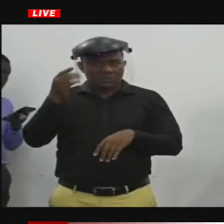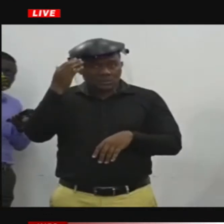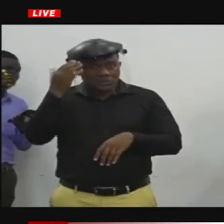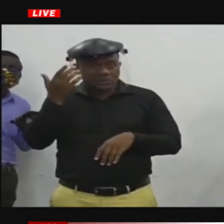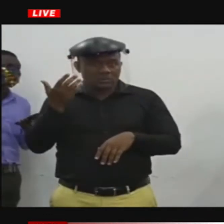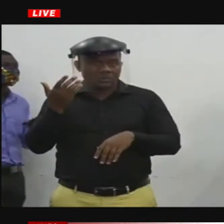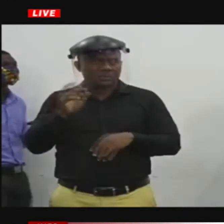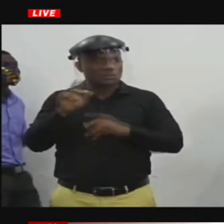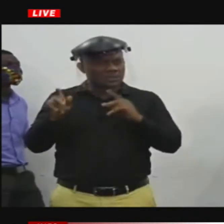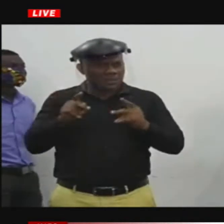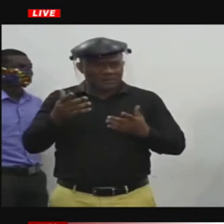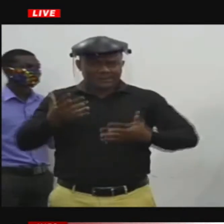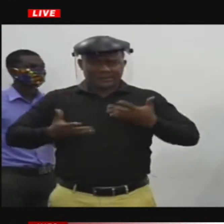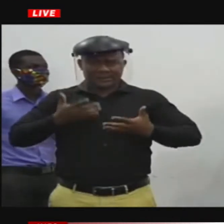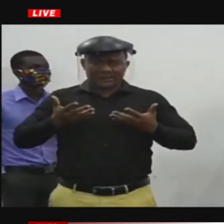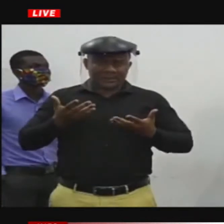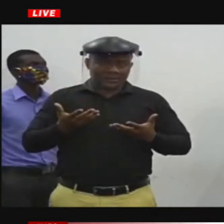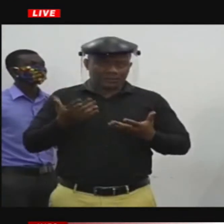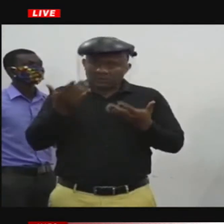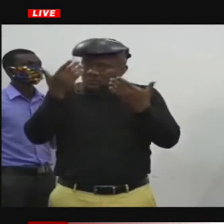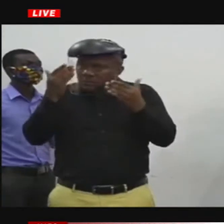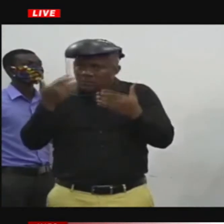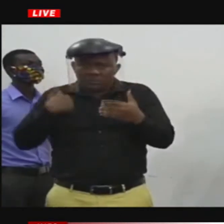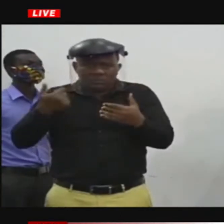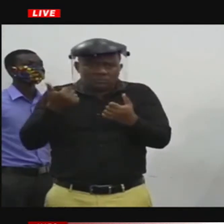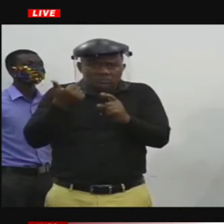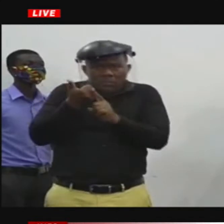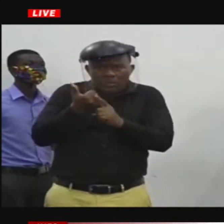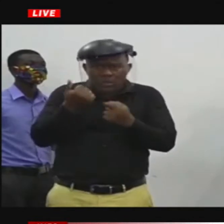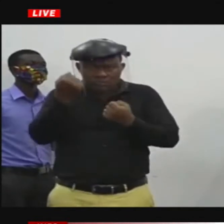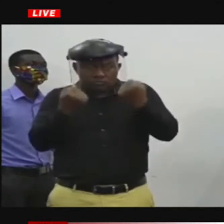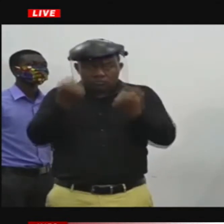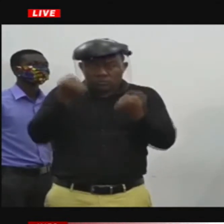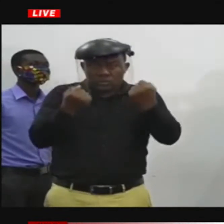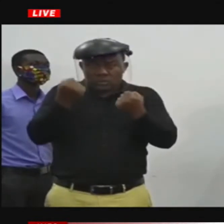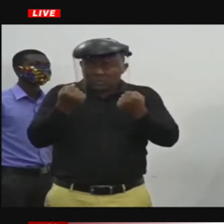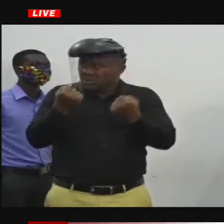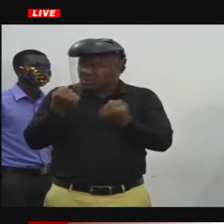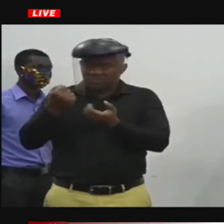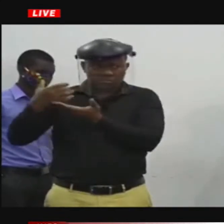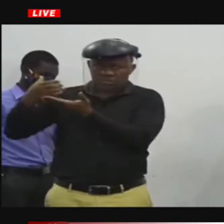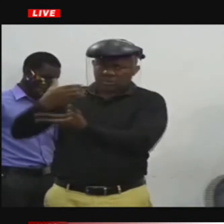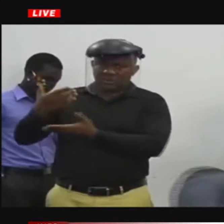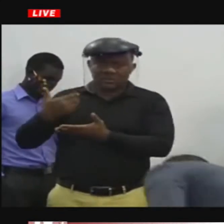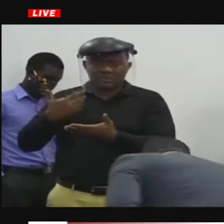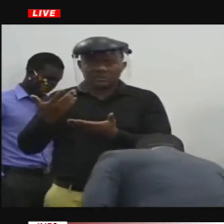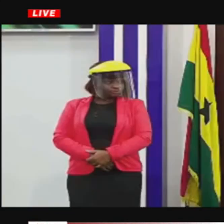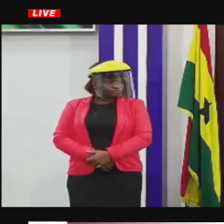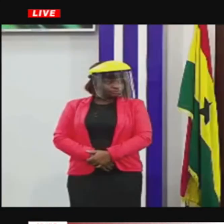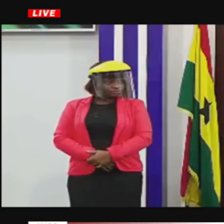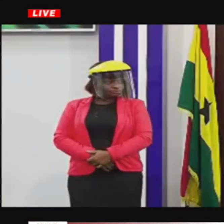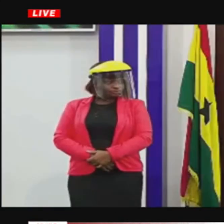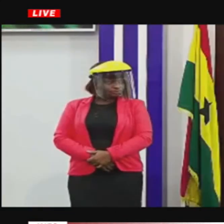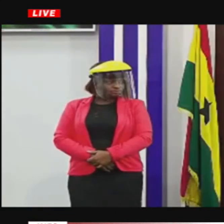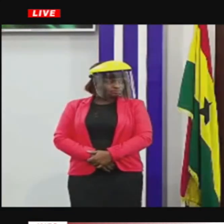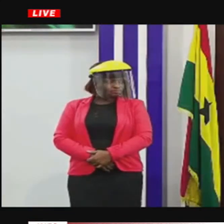said people are agitating the fact that they are in their private cars and they are being compelled to wear masks can you define to us